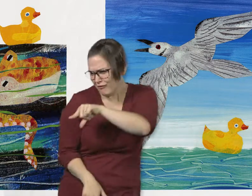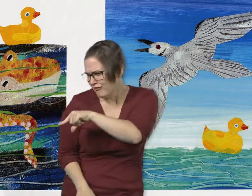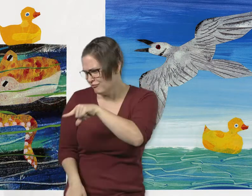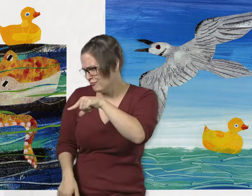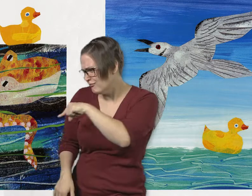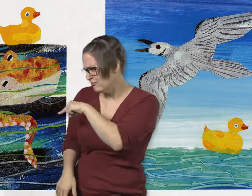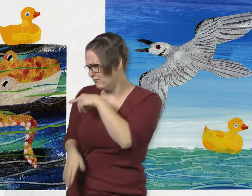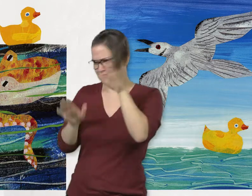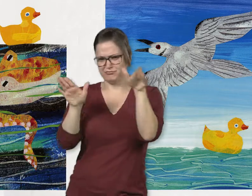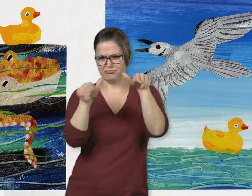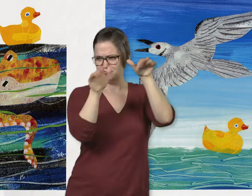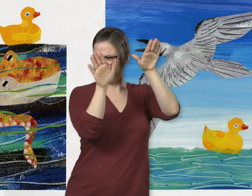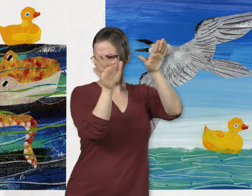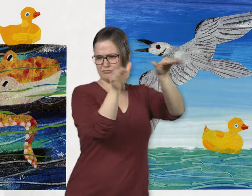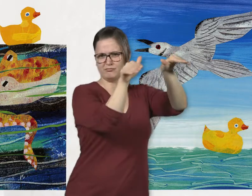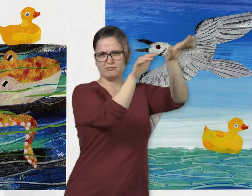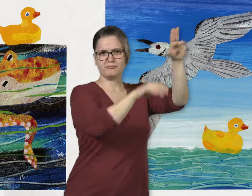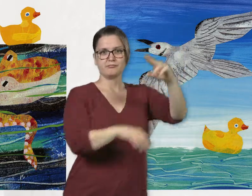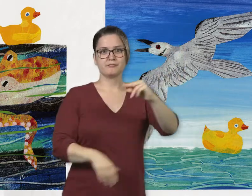A seagull screeches at it.